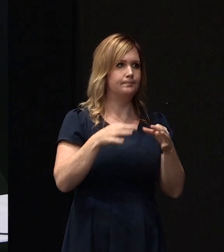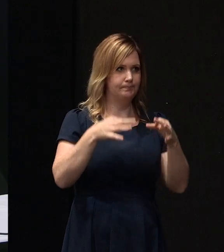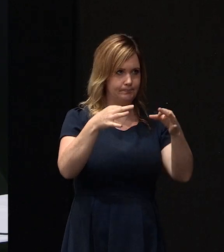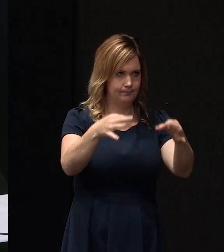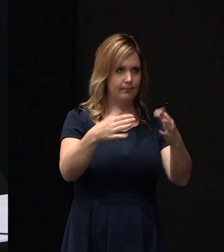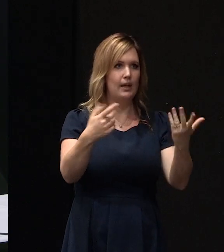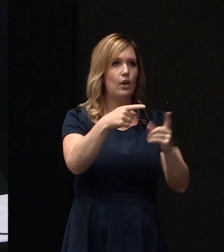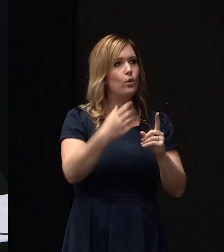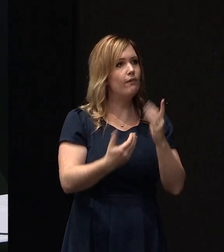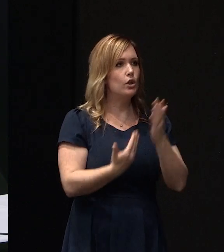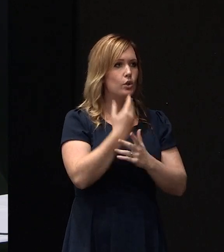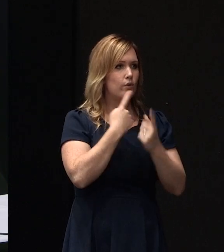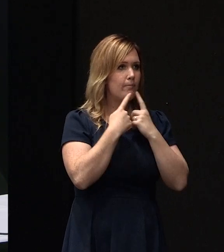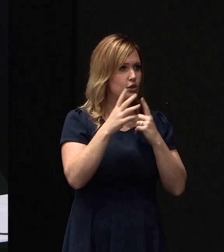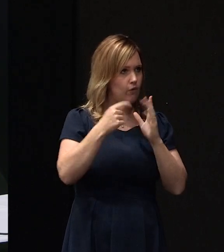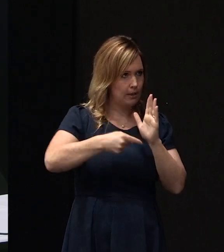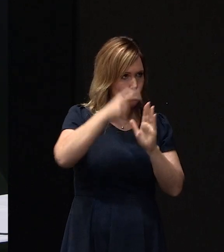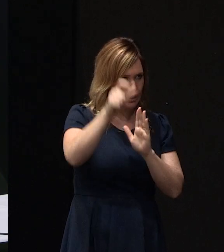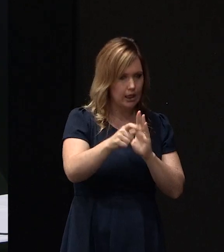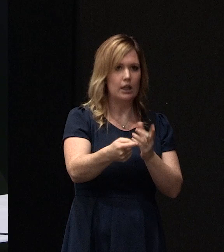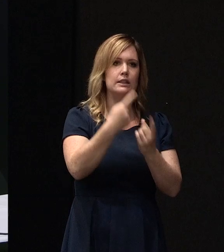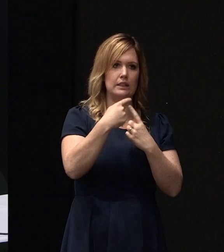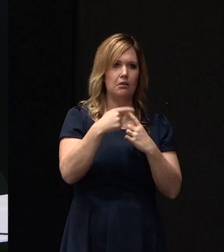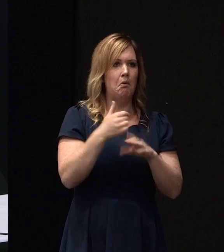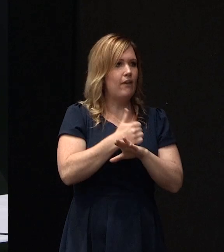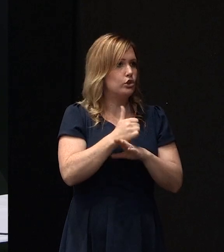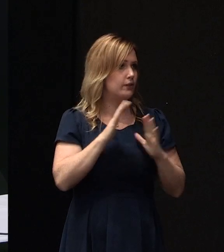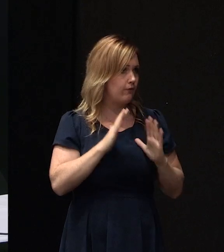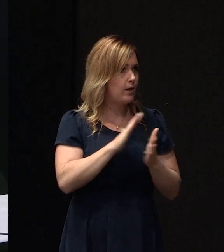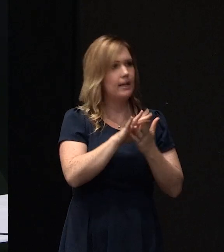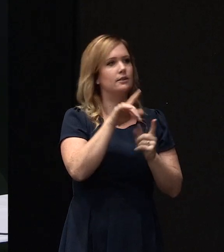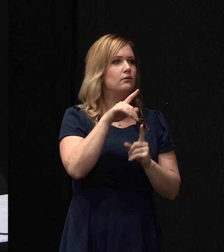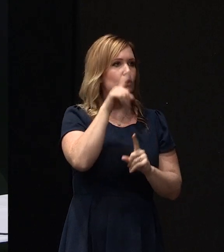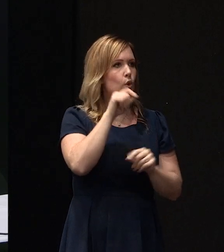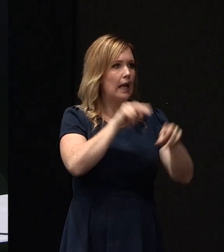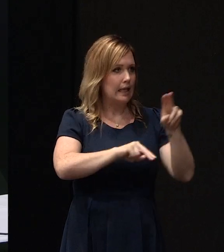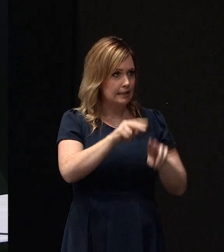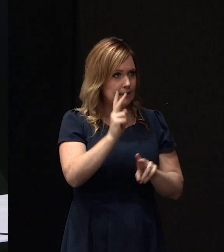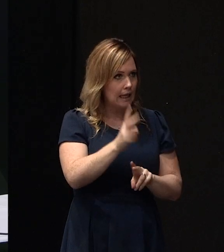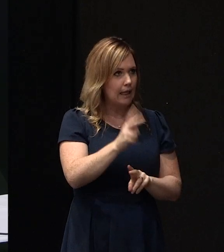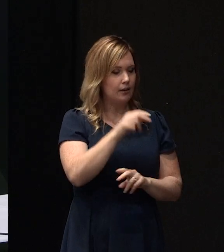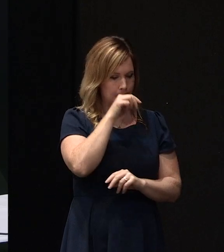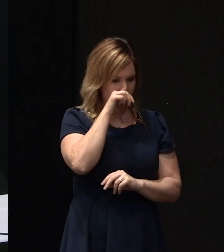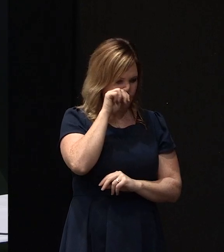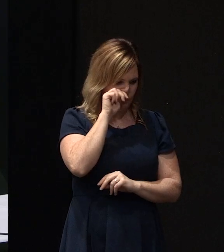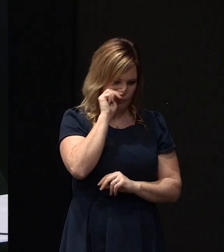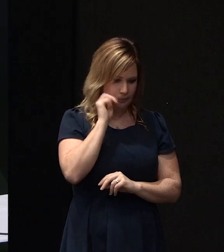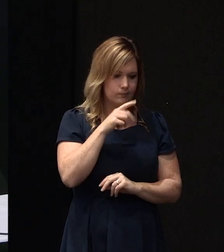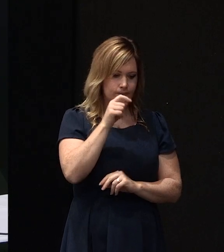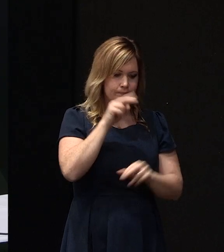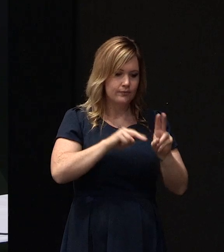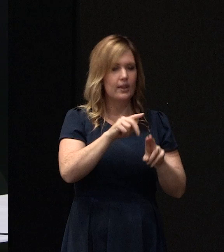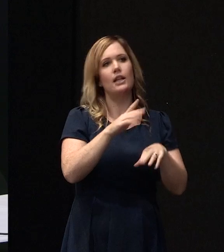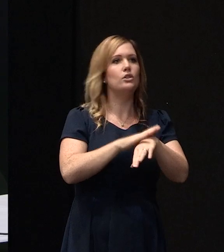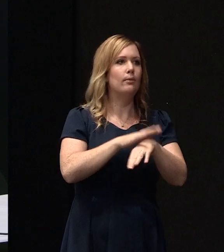information that you've now got, it does certainly sound like that could be revisited, and I would certainly suggest that you